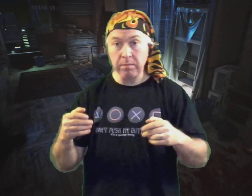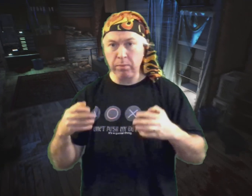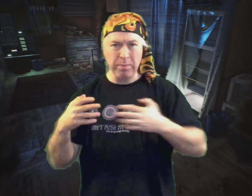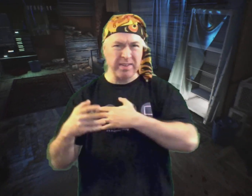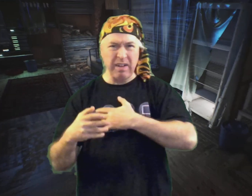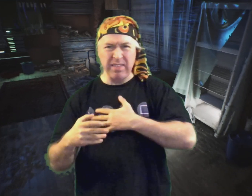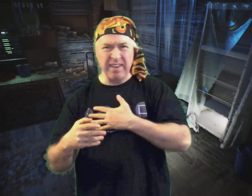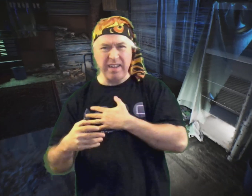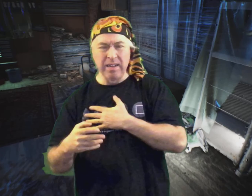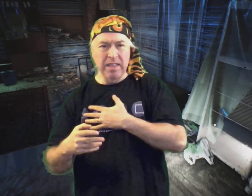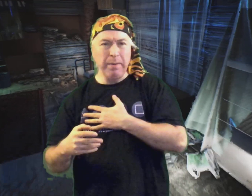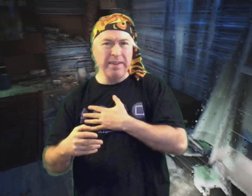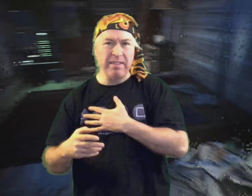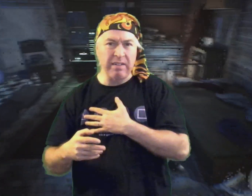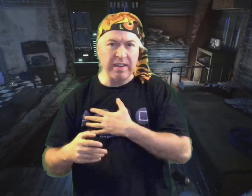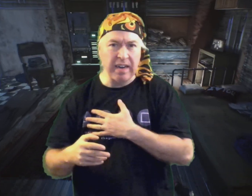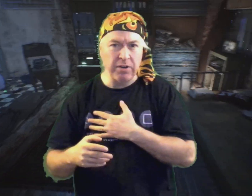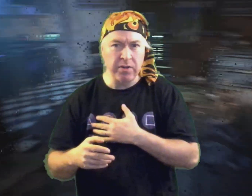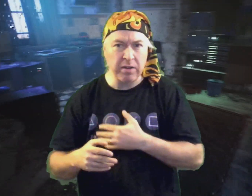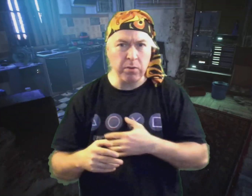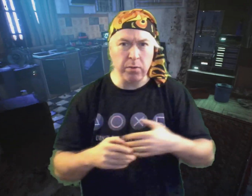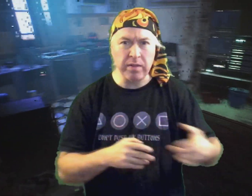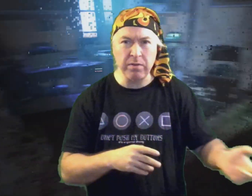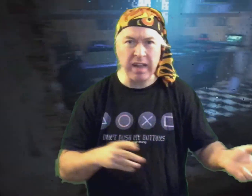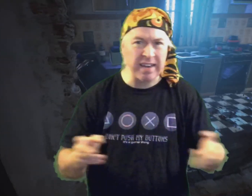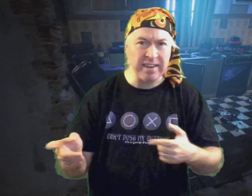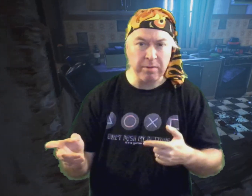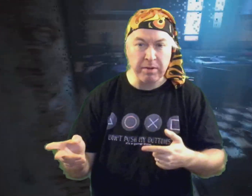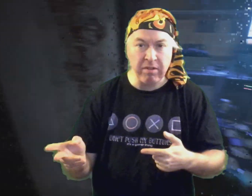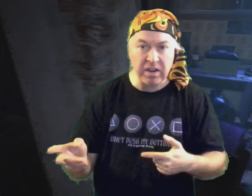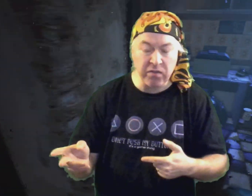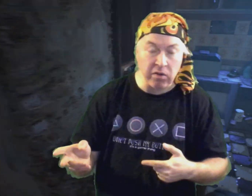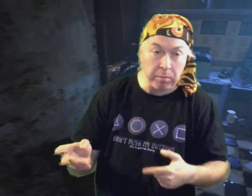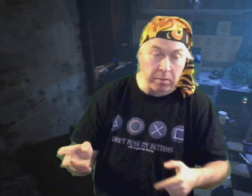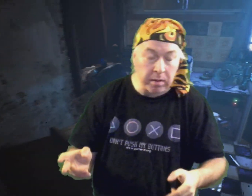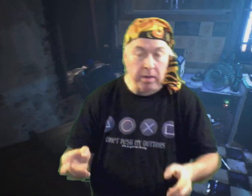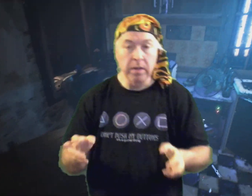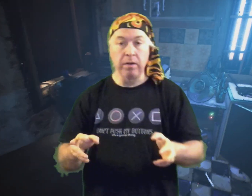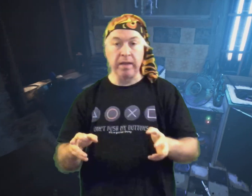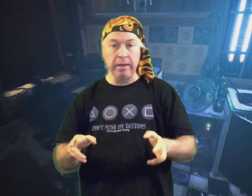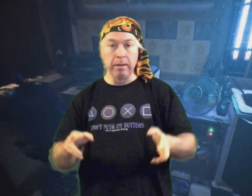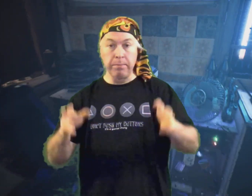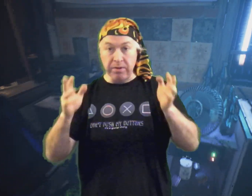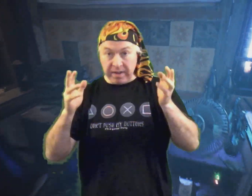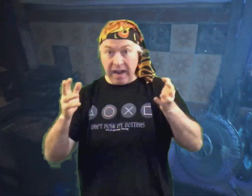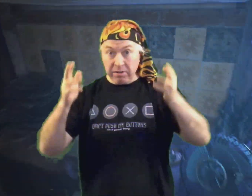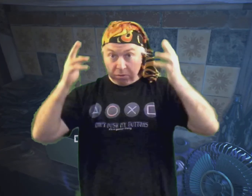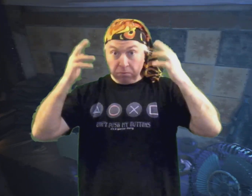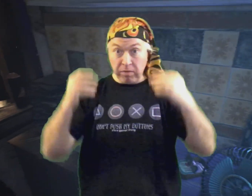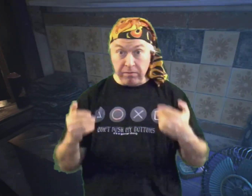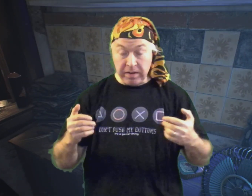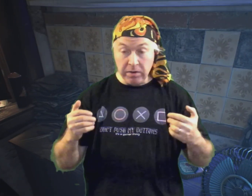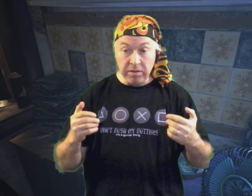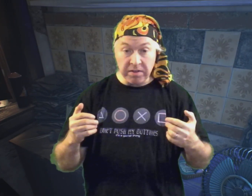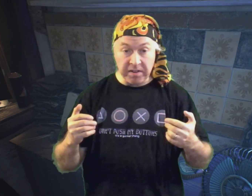they'll probably still have... They might still have the tattoos. I don't know if those assets will be transferable. Okay, but your character will roughly look the same.